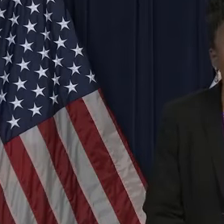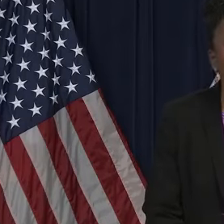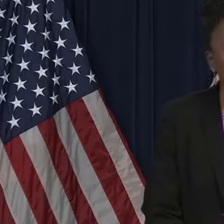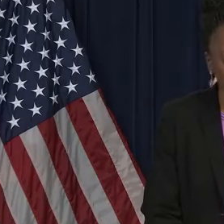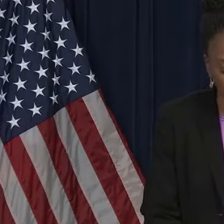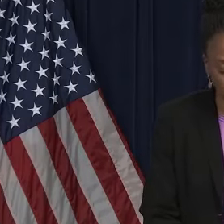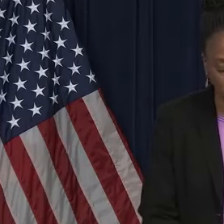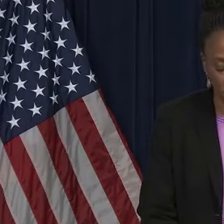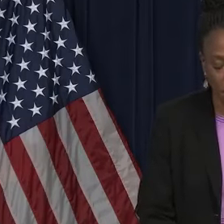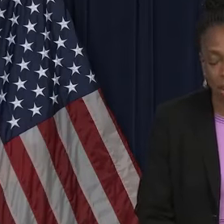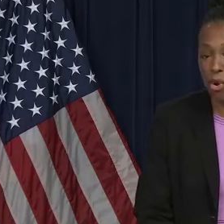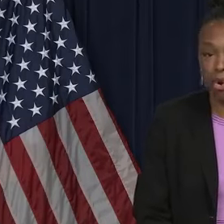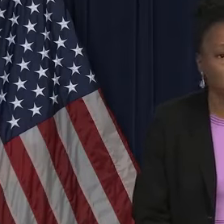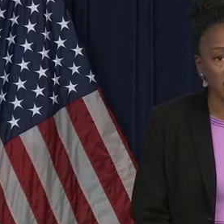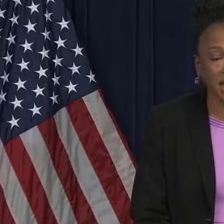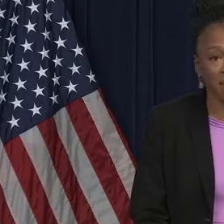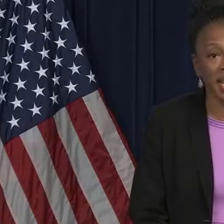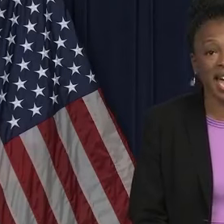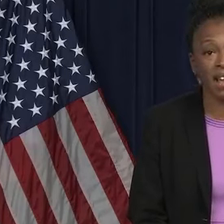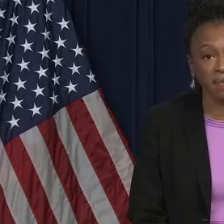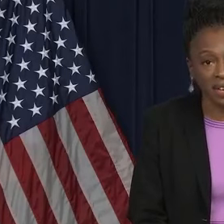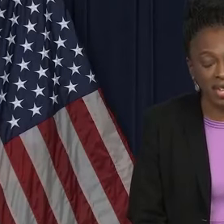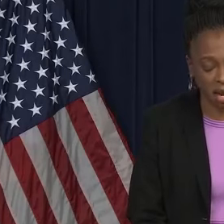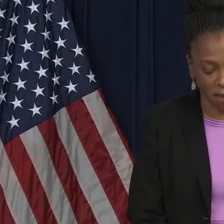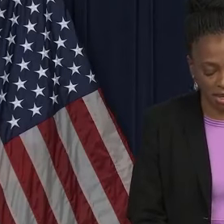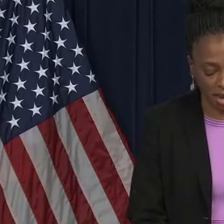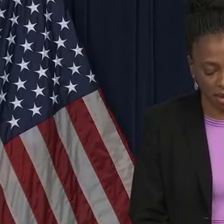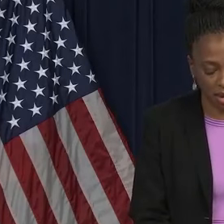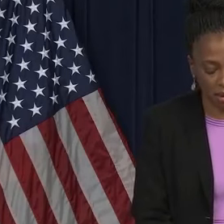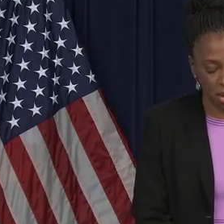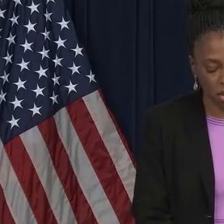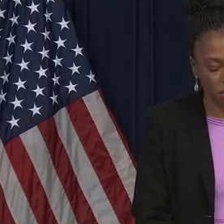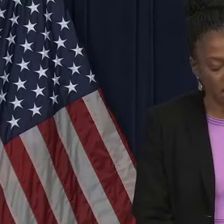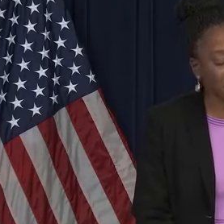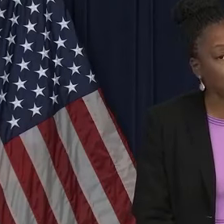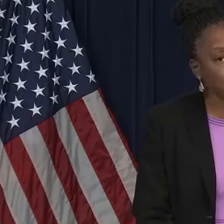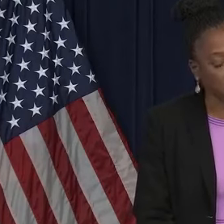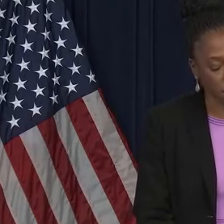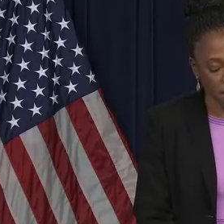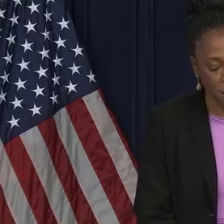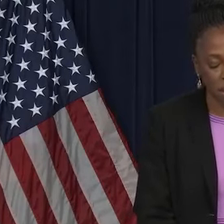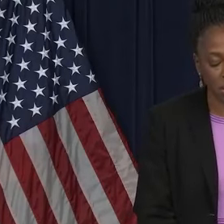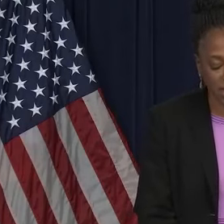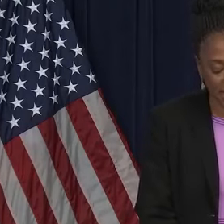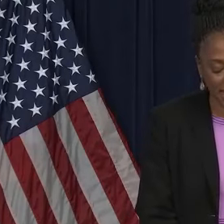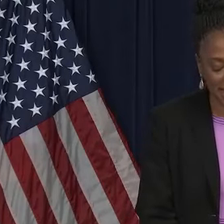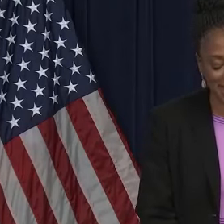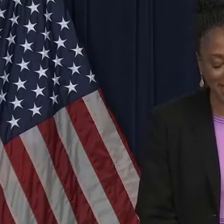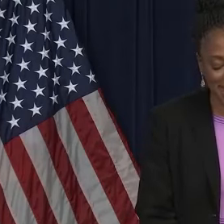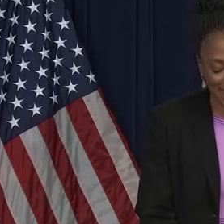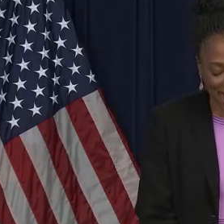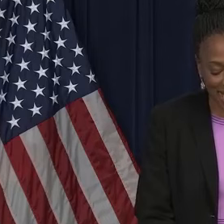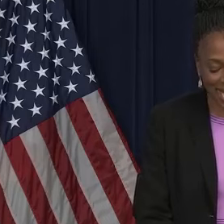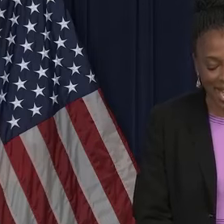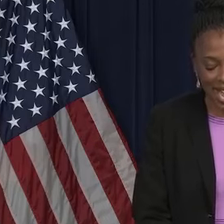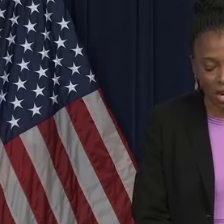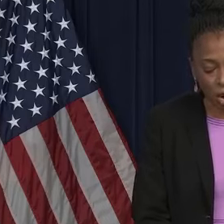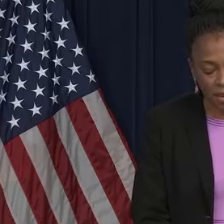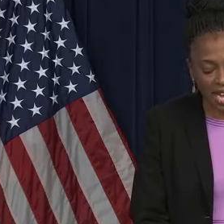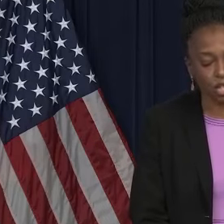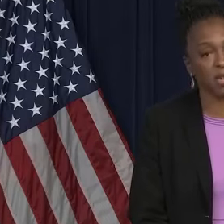a reason for celebration, but it not mean the end of the pandemic. Still not, but it mean